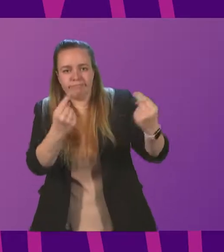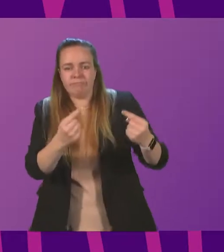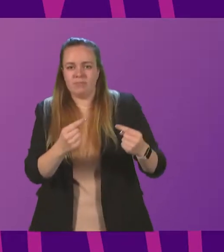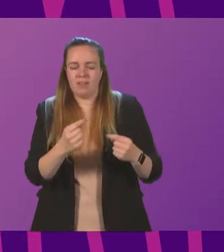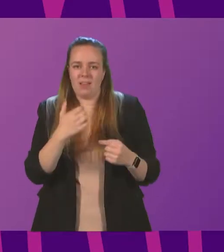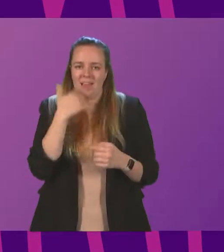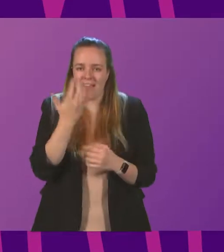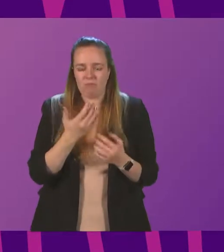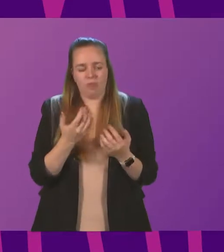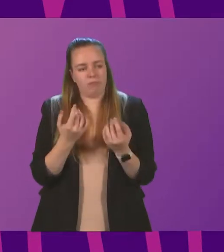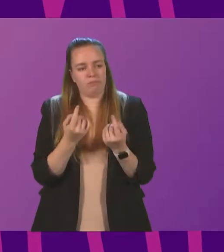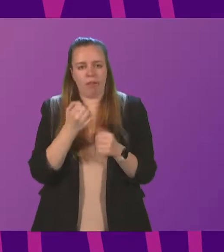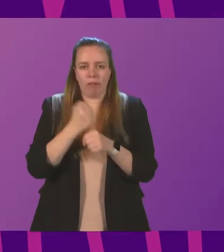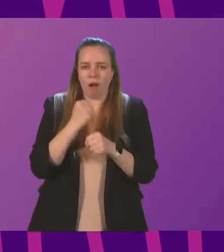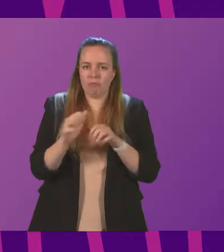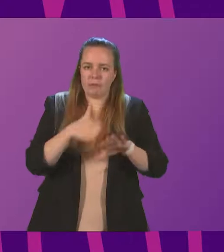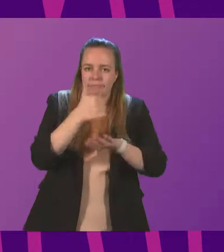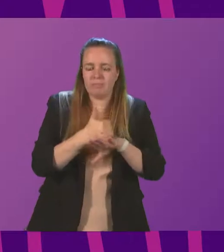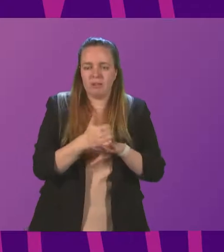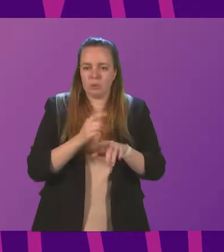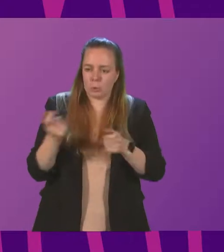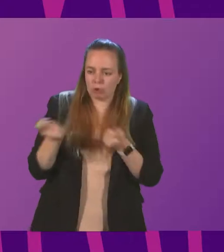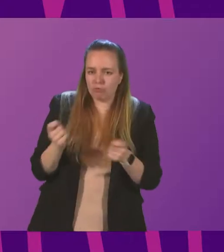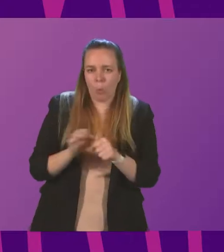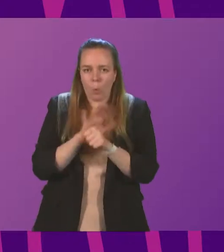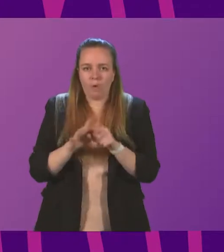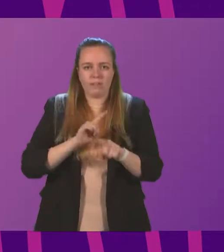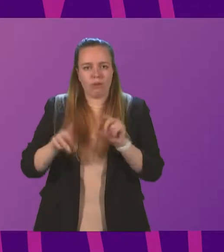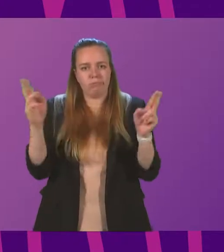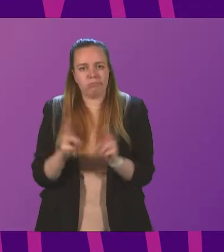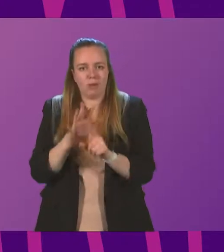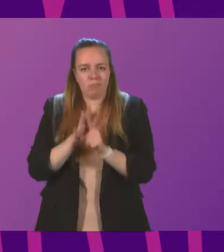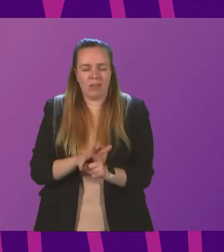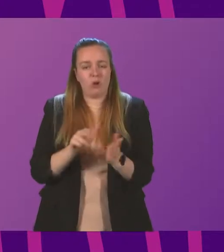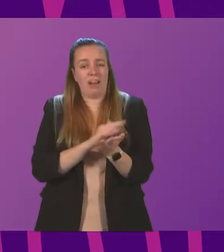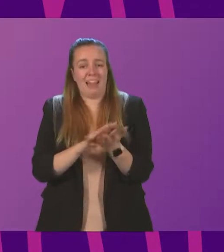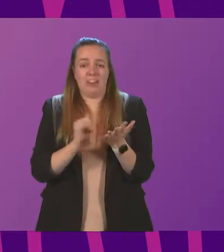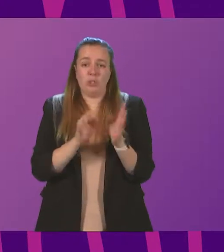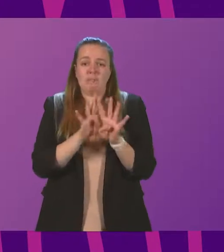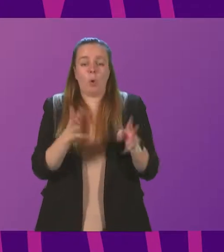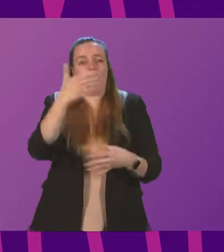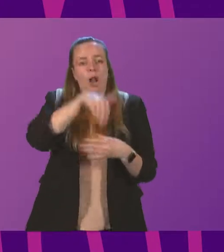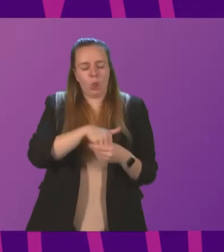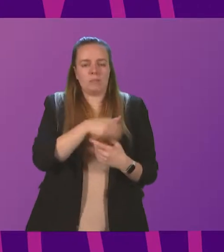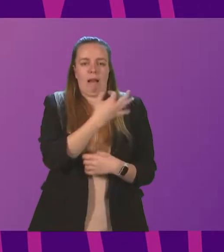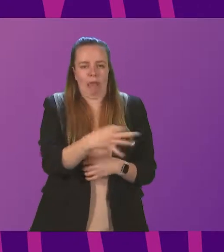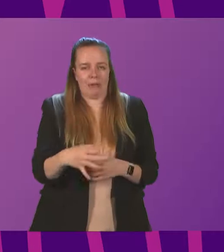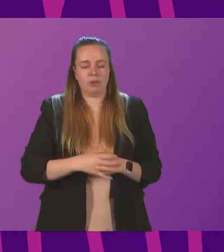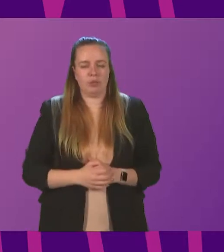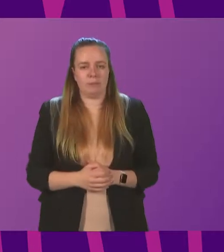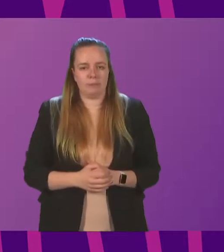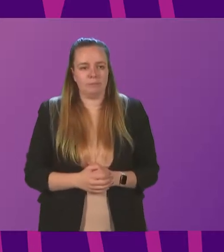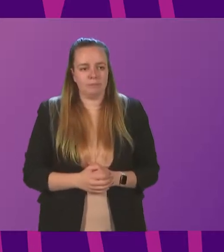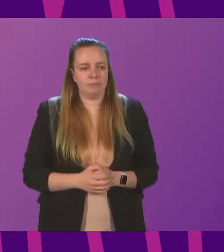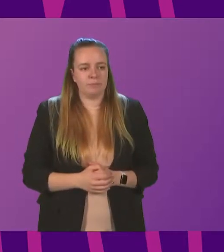to control COVID, which would, of course, help to alleviate that pressure on NHS boards, including NHS Lanningshire. Paul O'Kane.